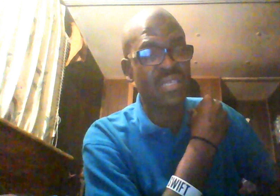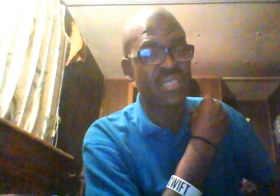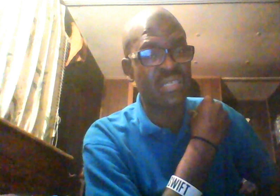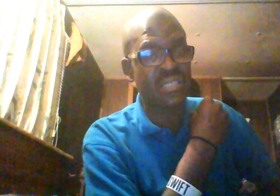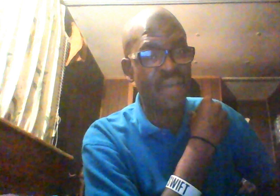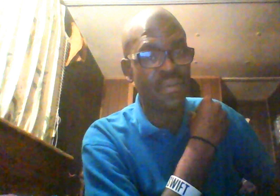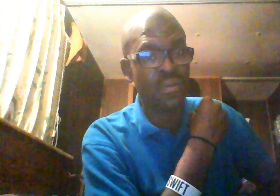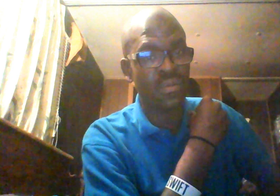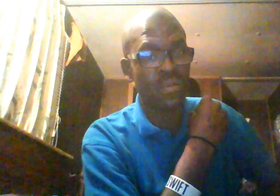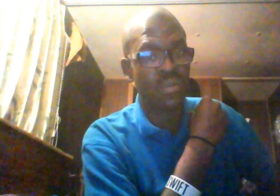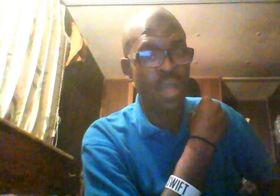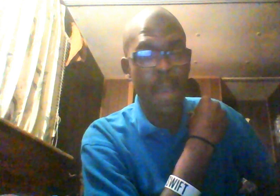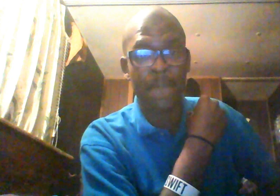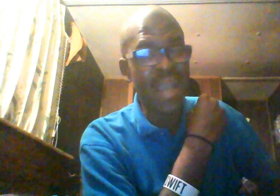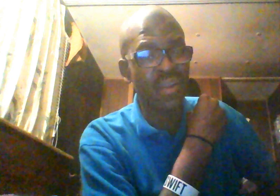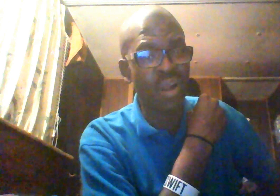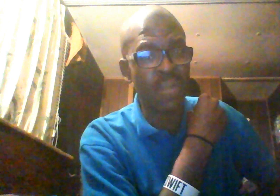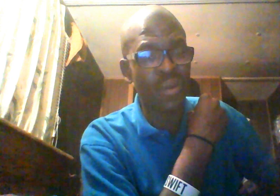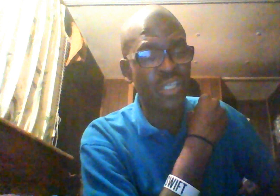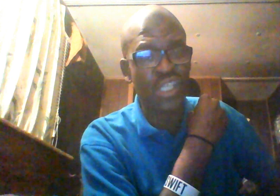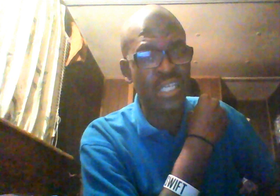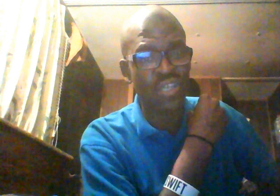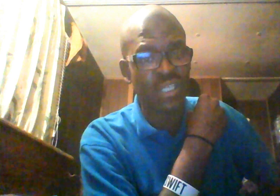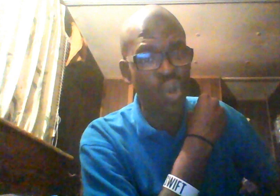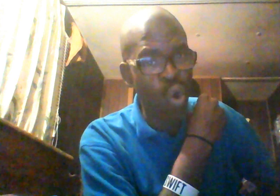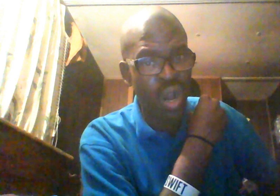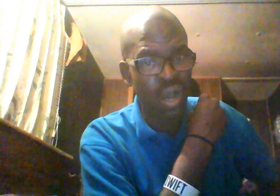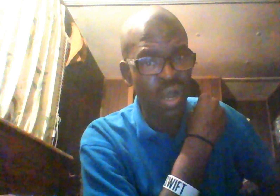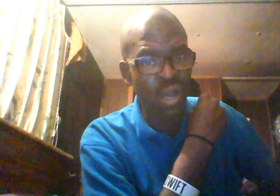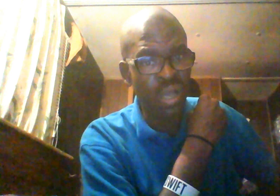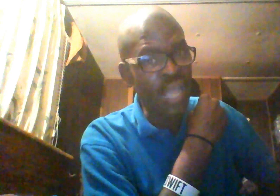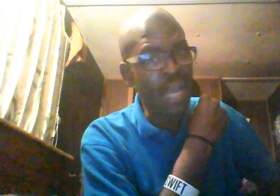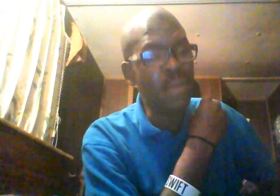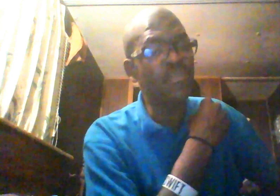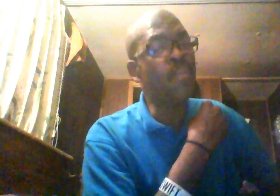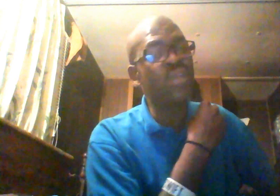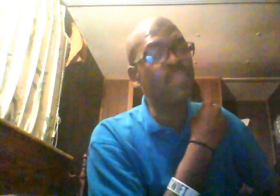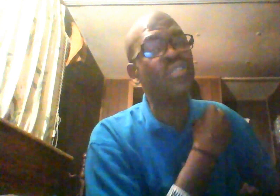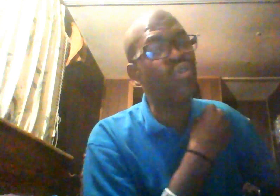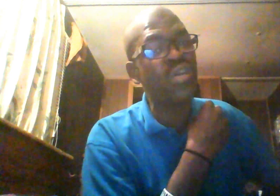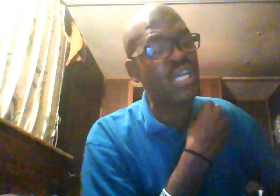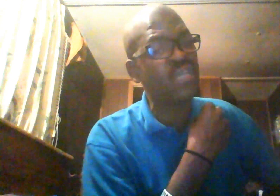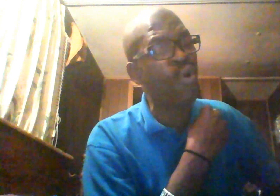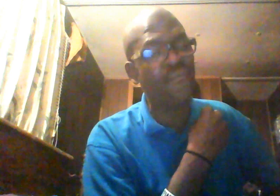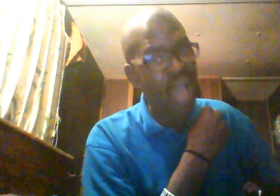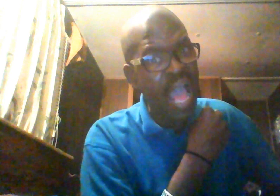6 or 7. Michael had already been on the Chitlin Circuit Tour. Them boys have been touring since 4 and 5.